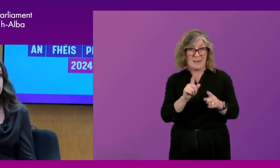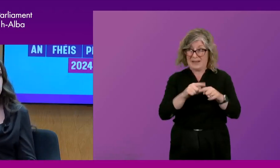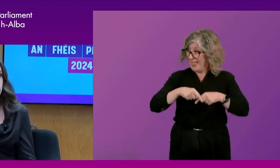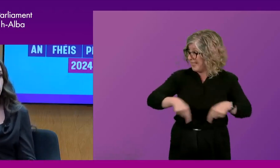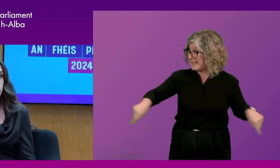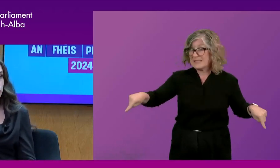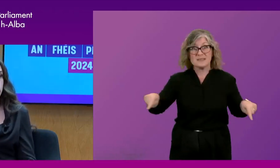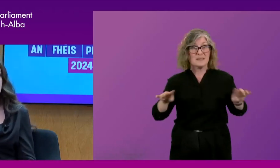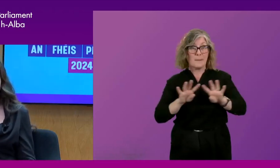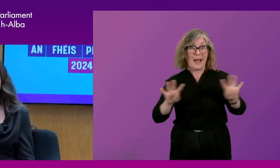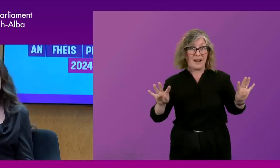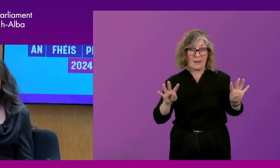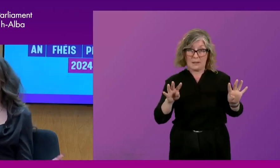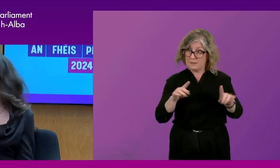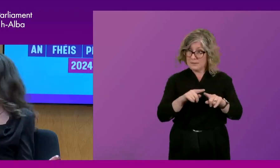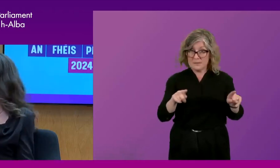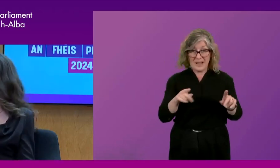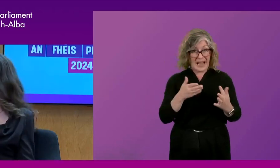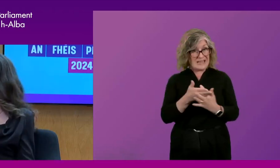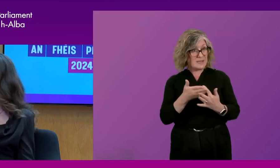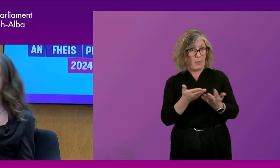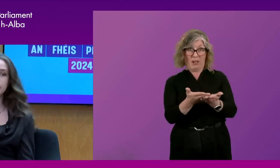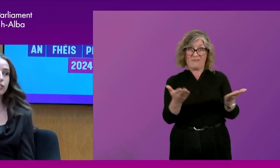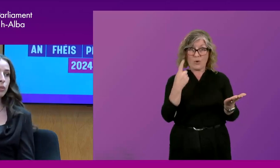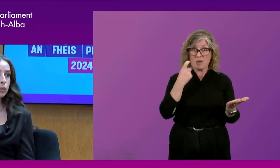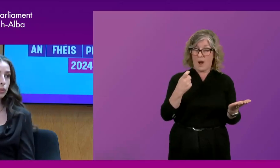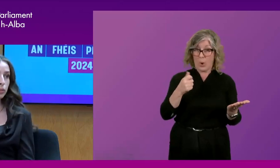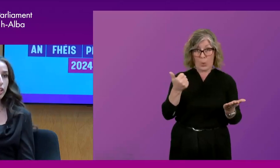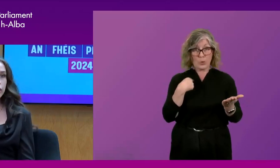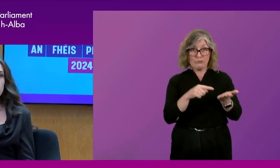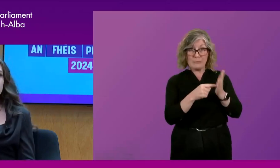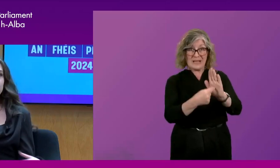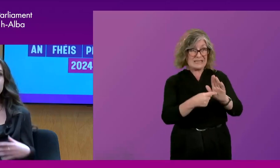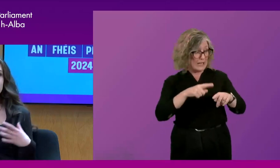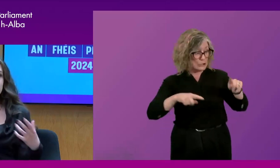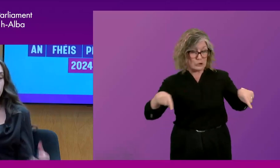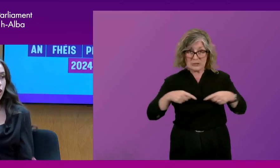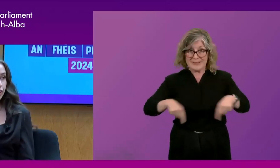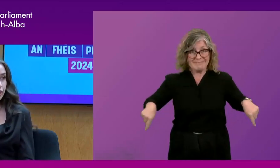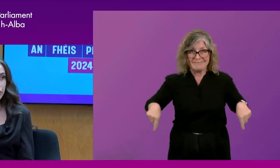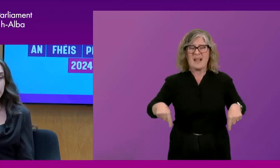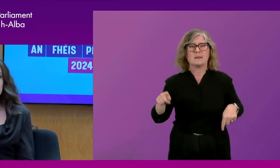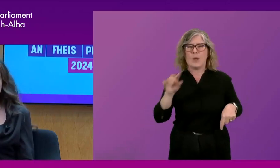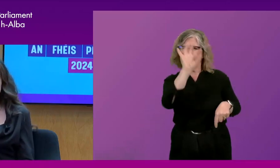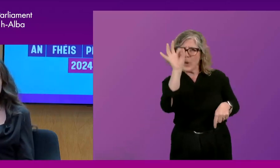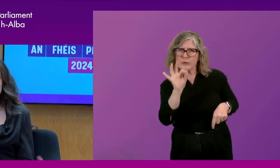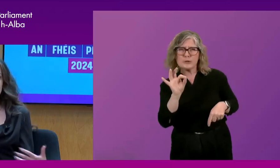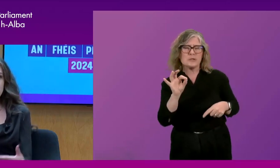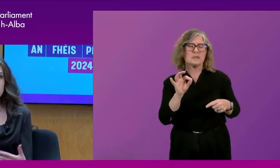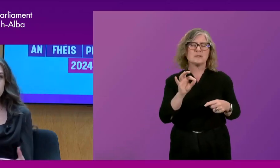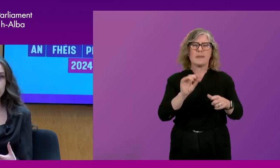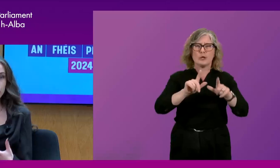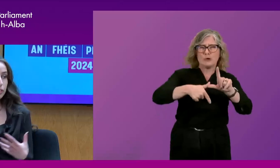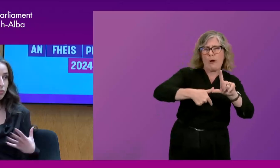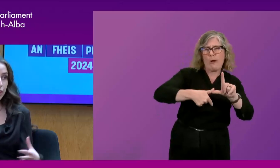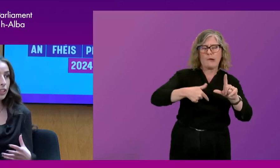accessible to young people. Um, we're not particularly representative and also the questions and the jargon that we've all used by